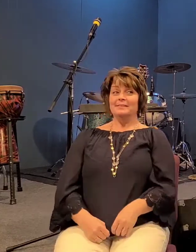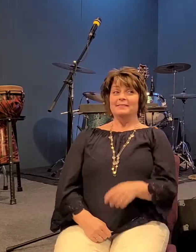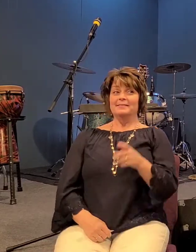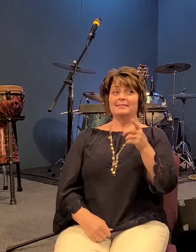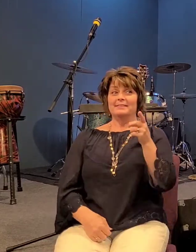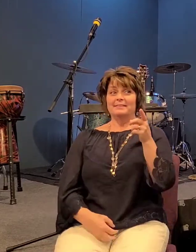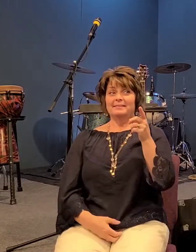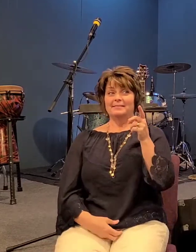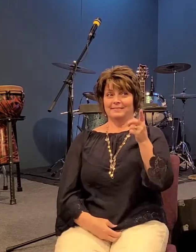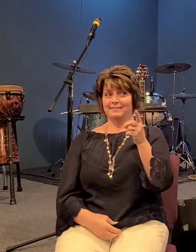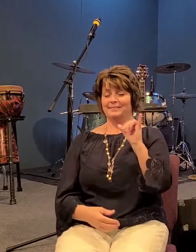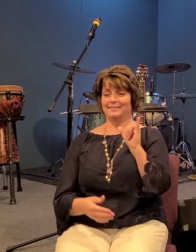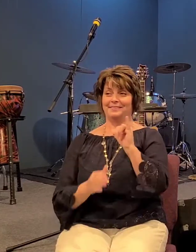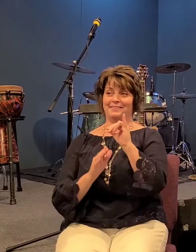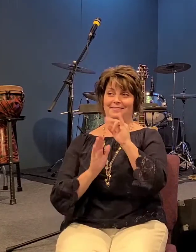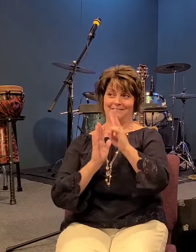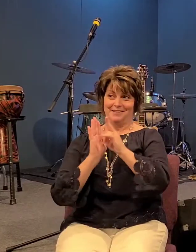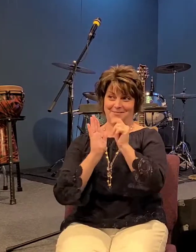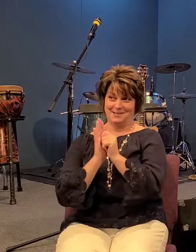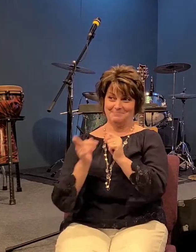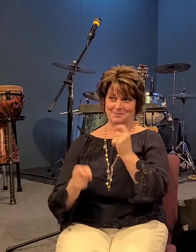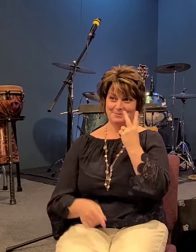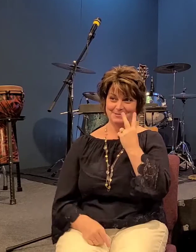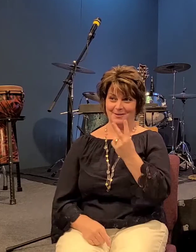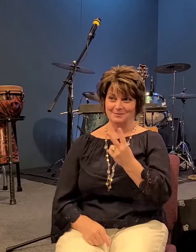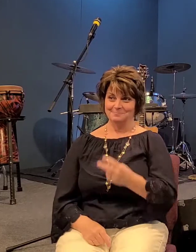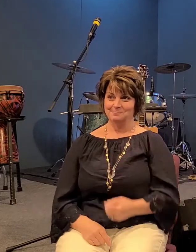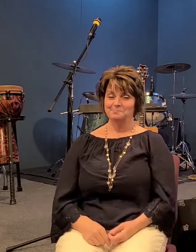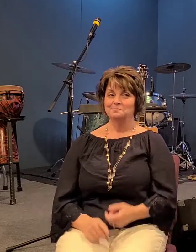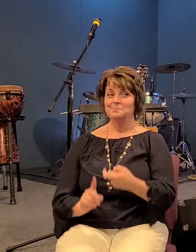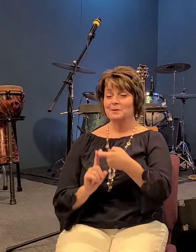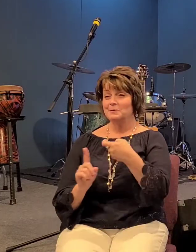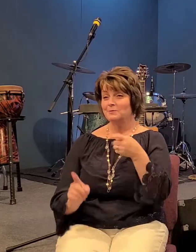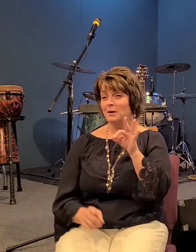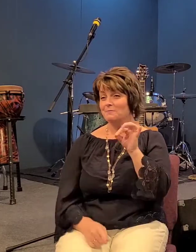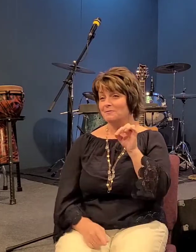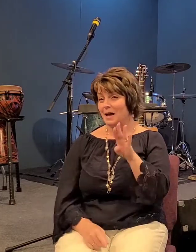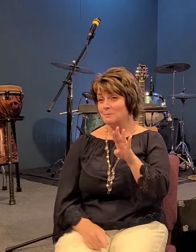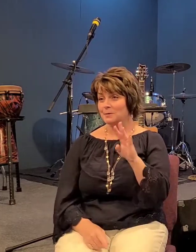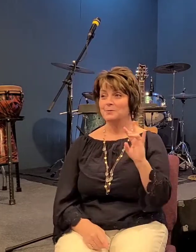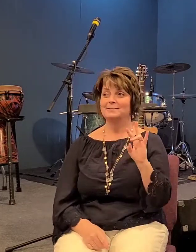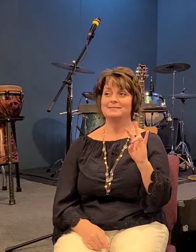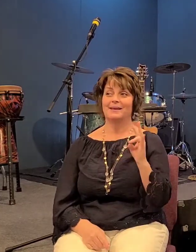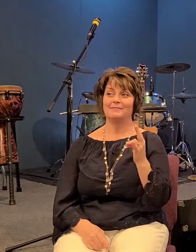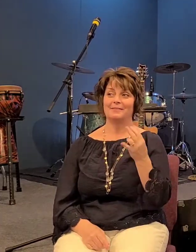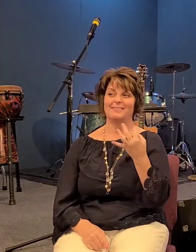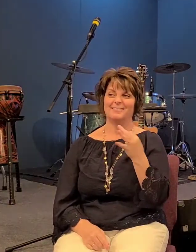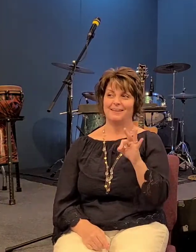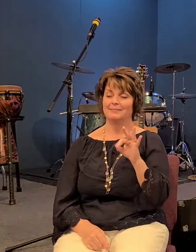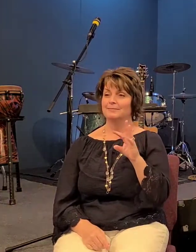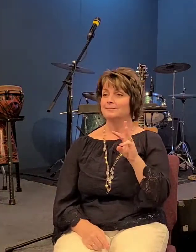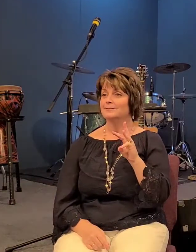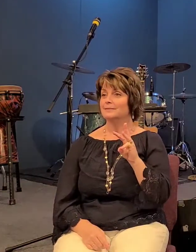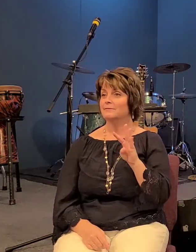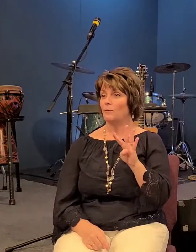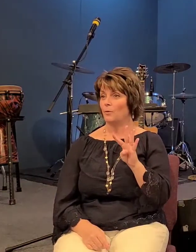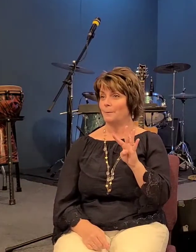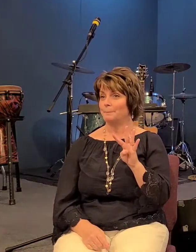as you saw it was from february the 7th 1964